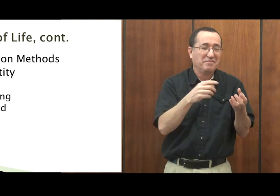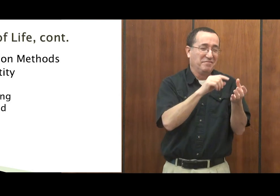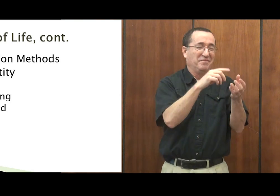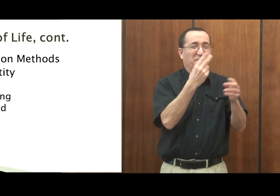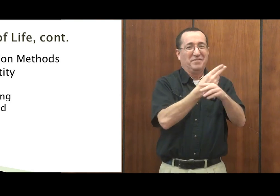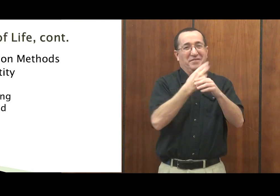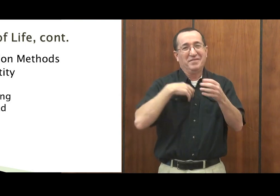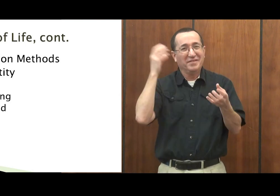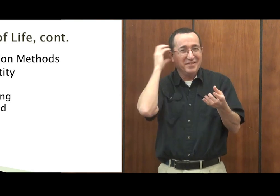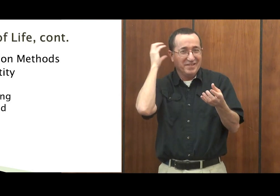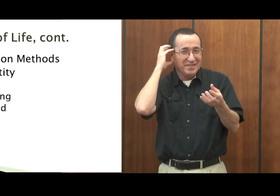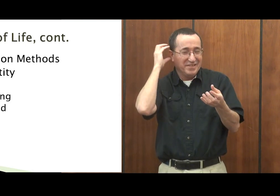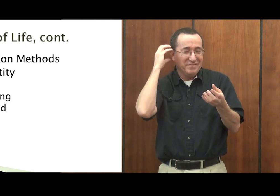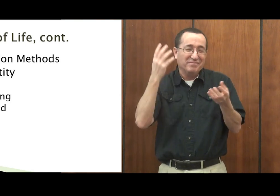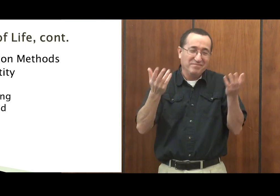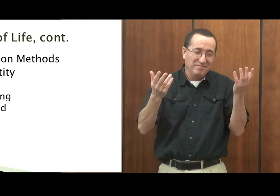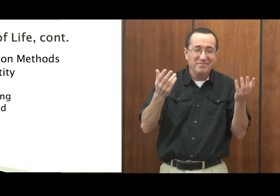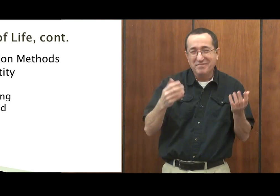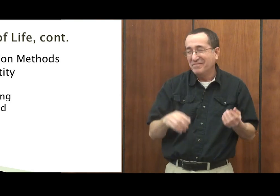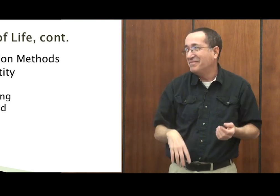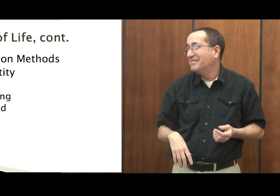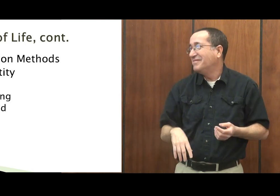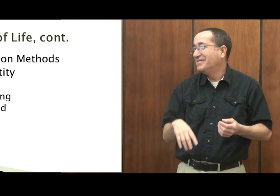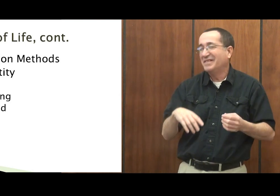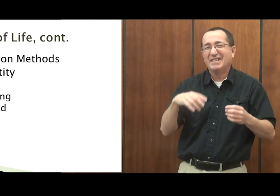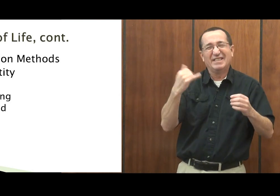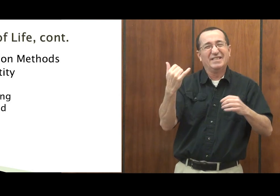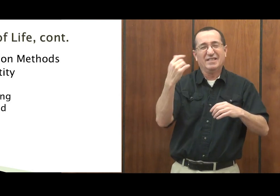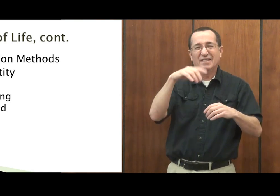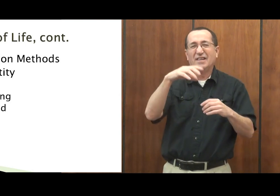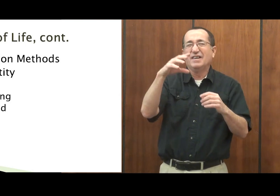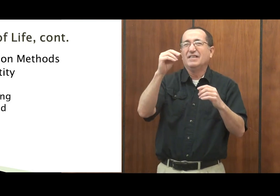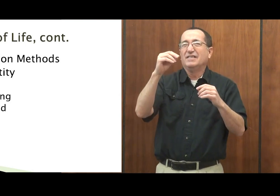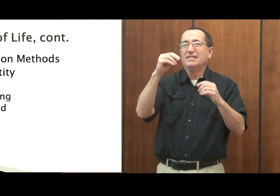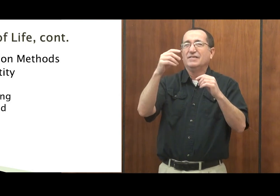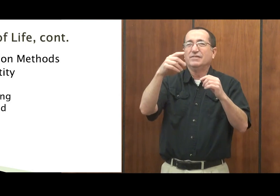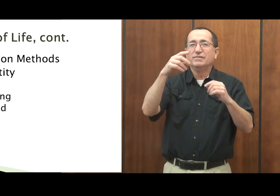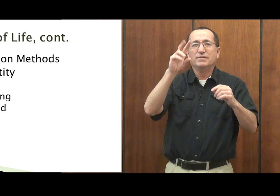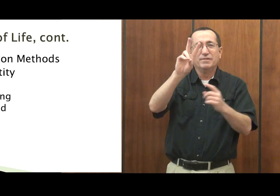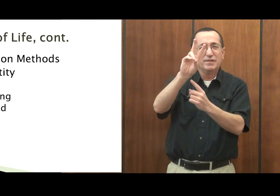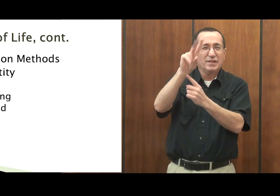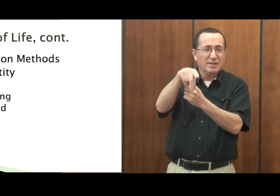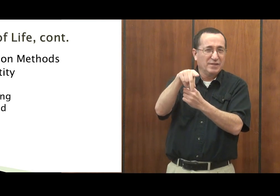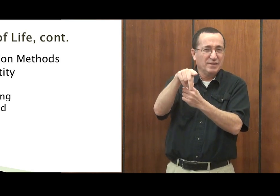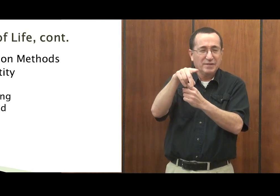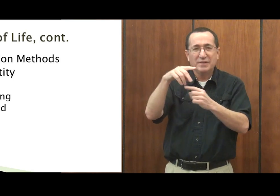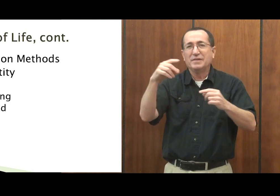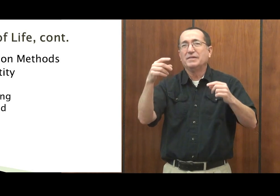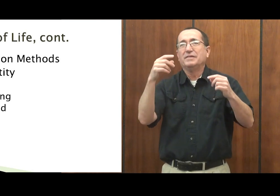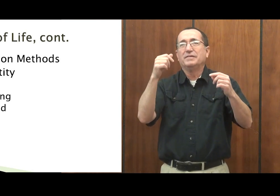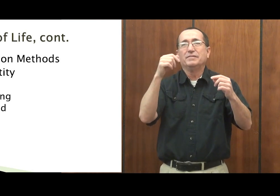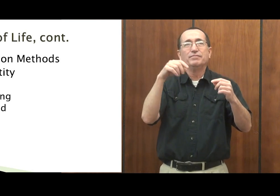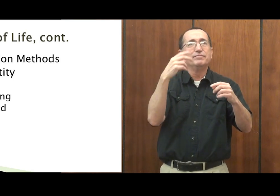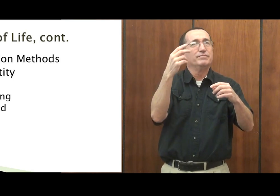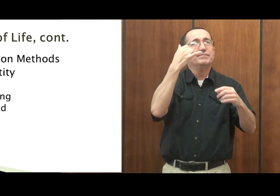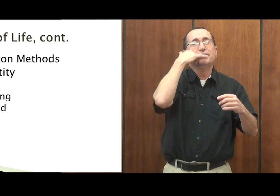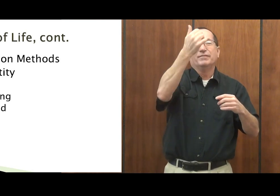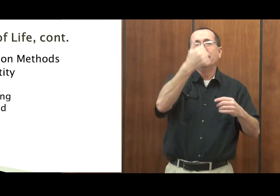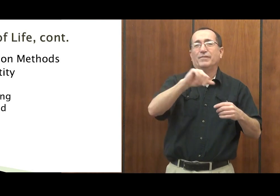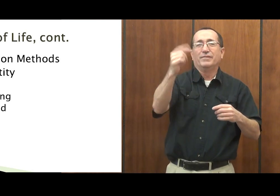time, the phone works fantastically as technology has advanced. We also use something called video